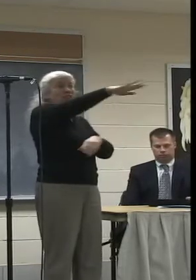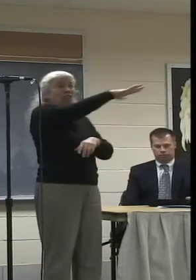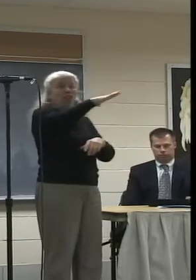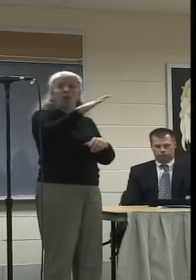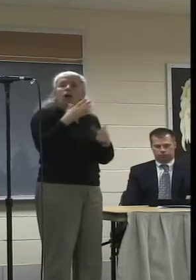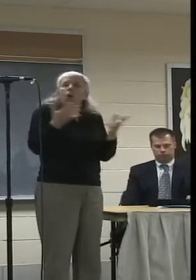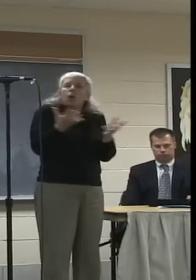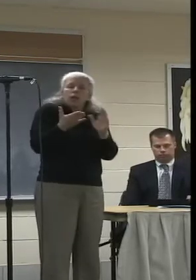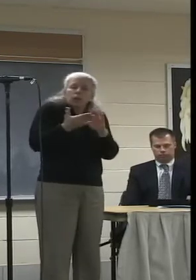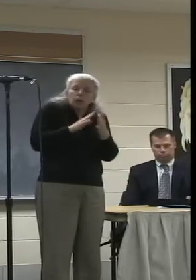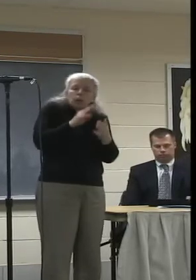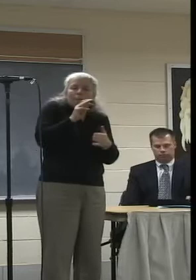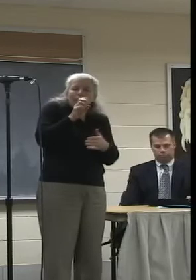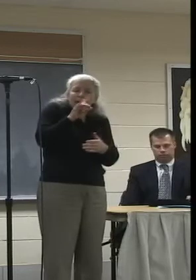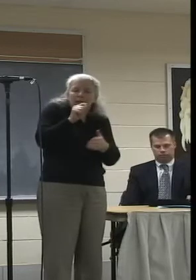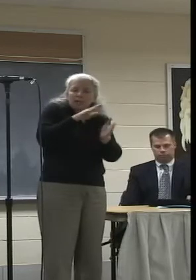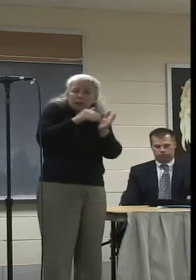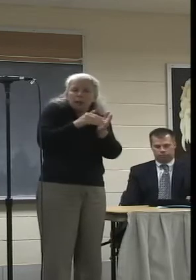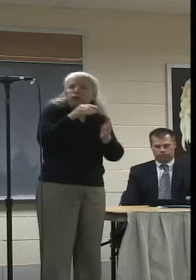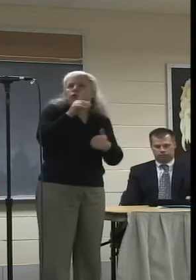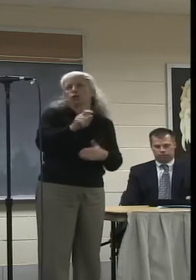centers can and should be, I think.